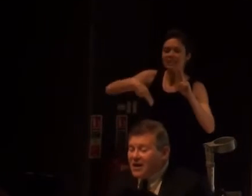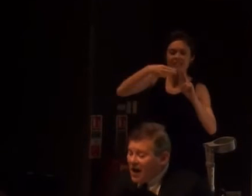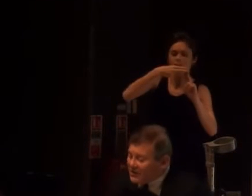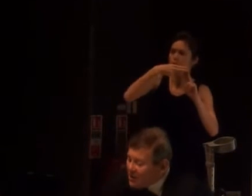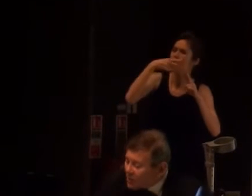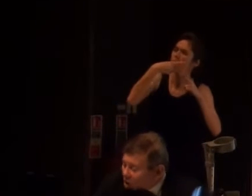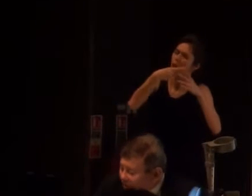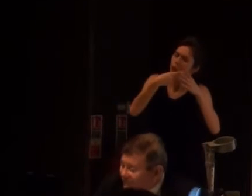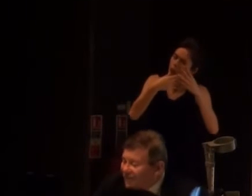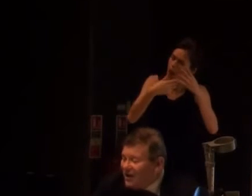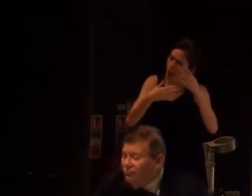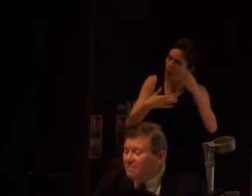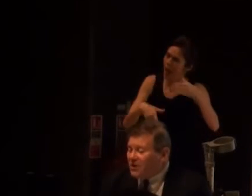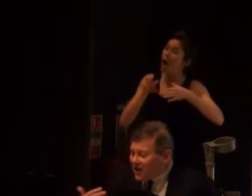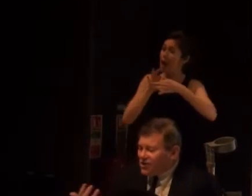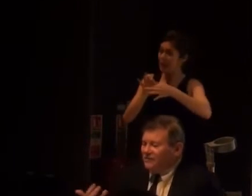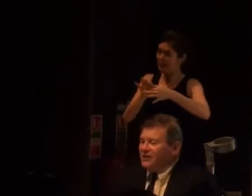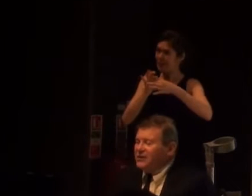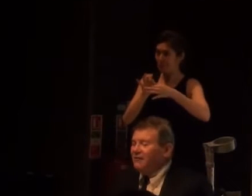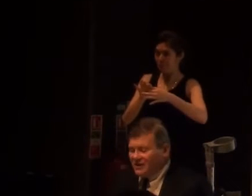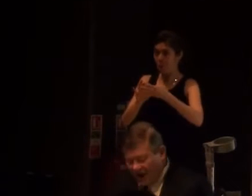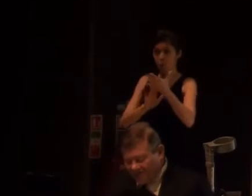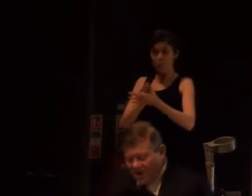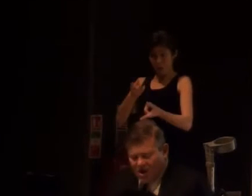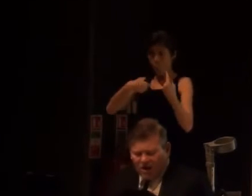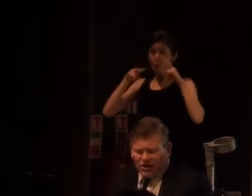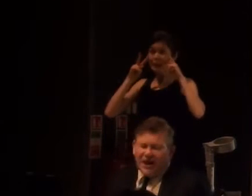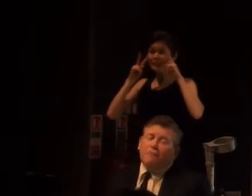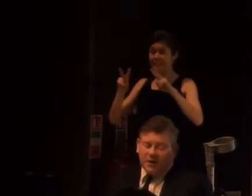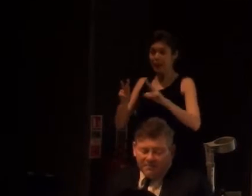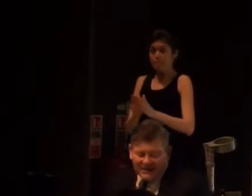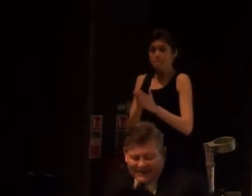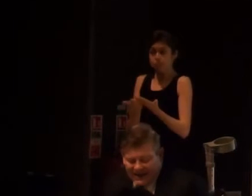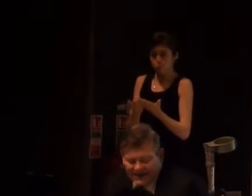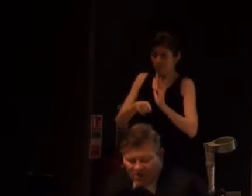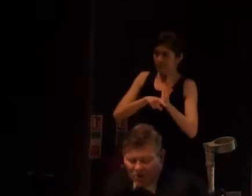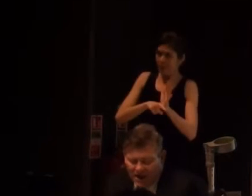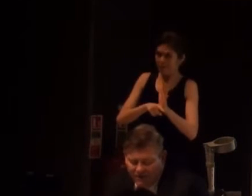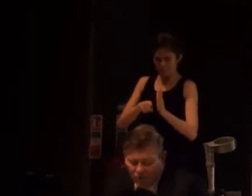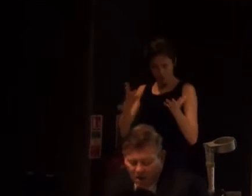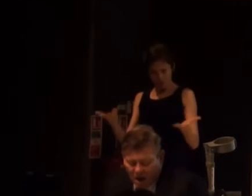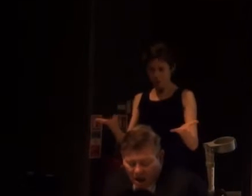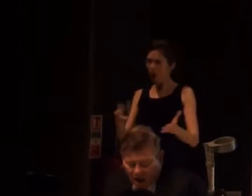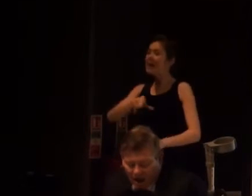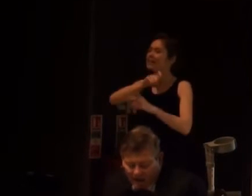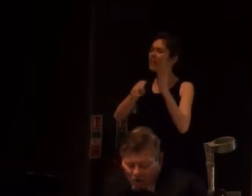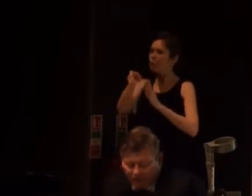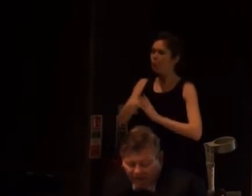this. And so, we often find the reproduction of these stereotypes, as disabled people, as sinister or evil,